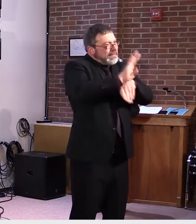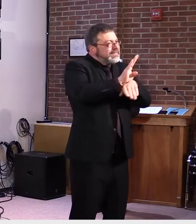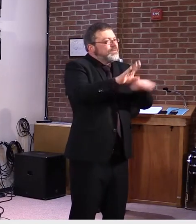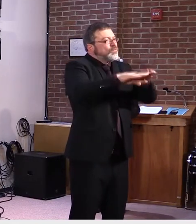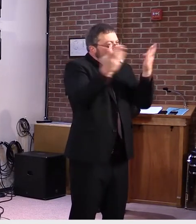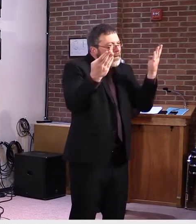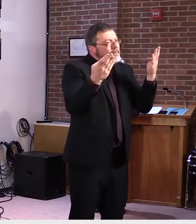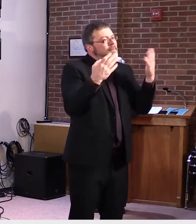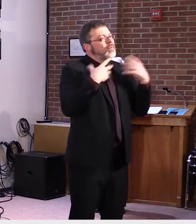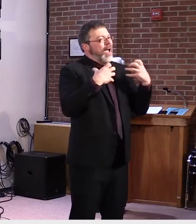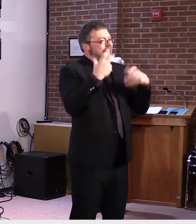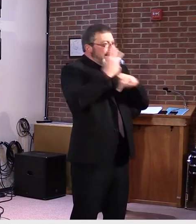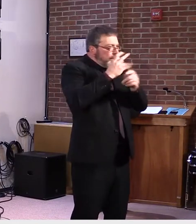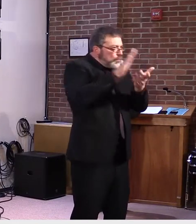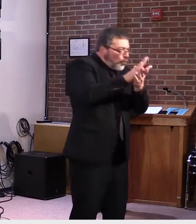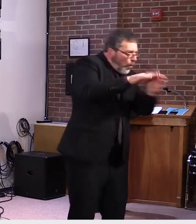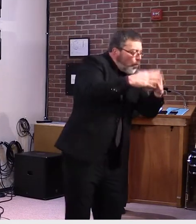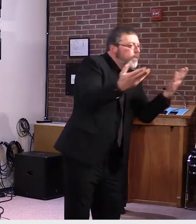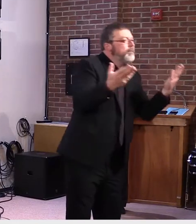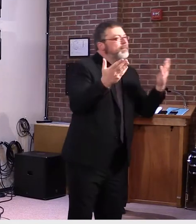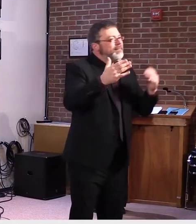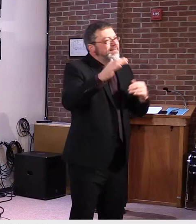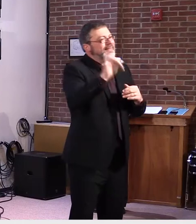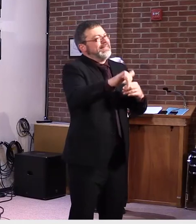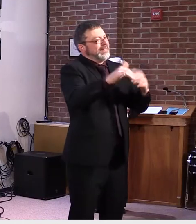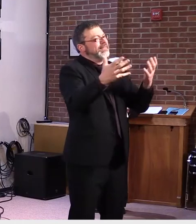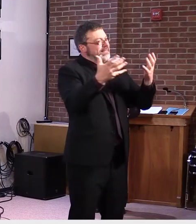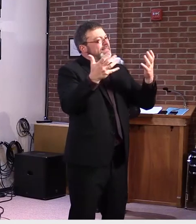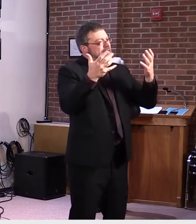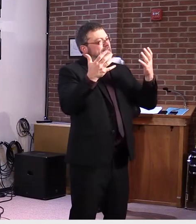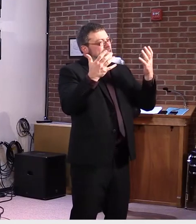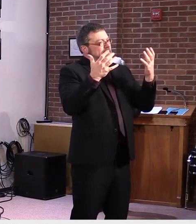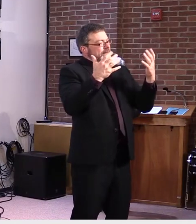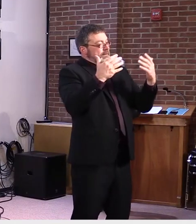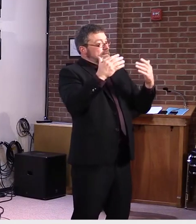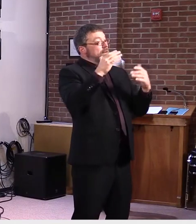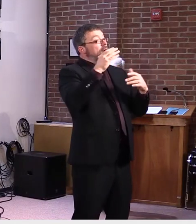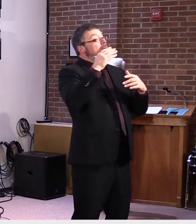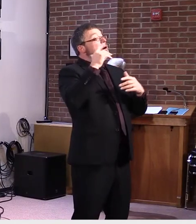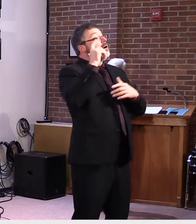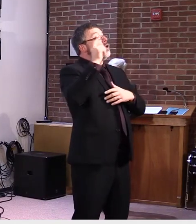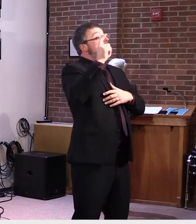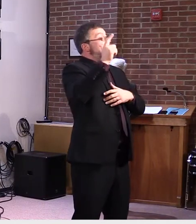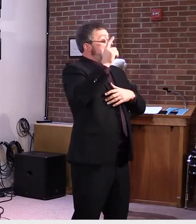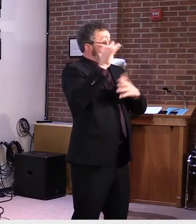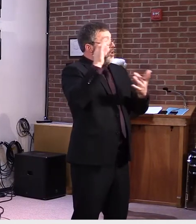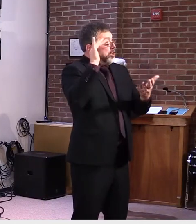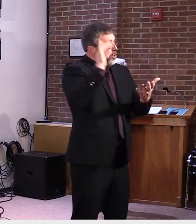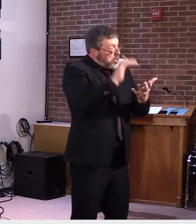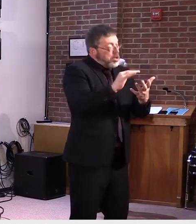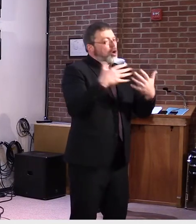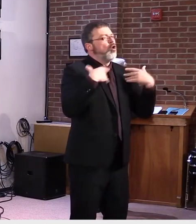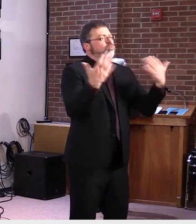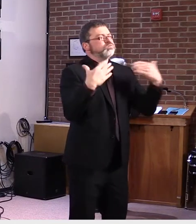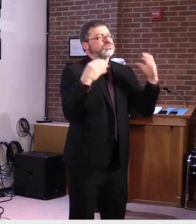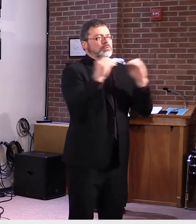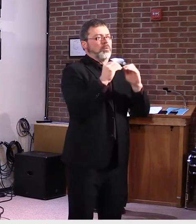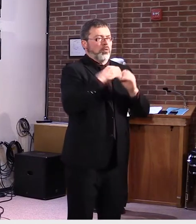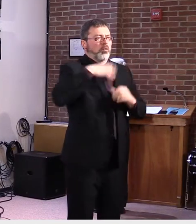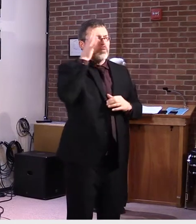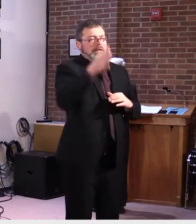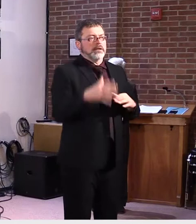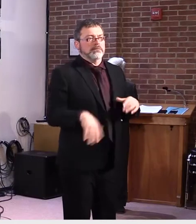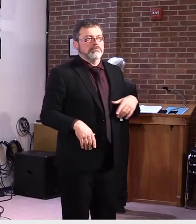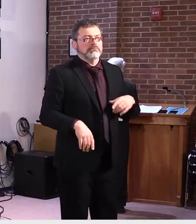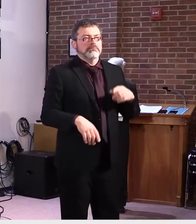then maybe we'll see some more travel in the state, which we desperately need in some respects. Thank you. Steve? To follow up on